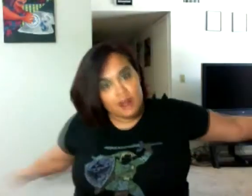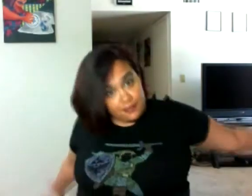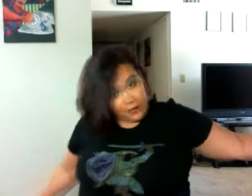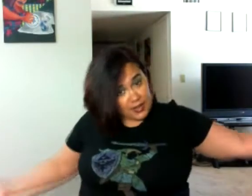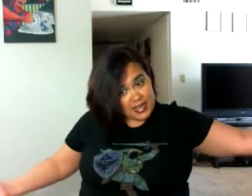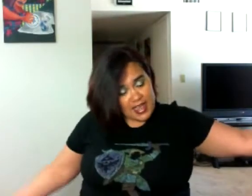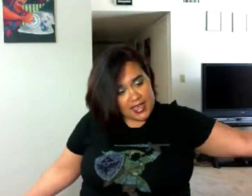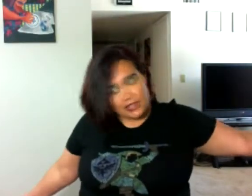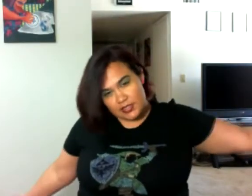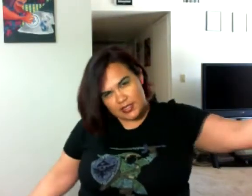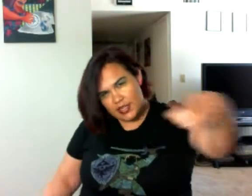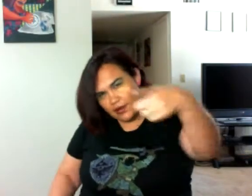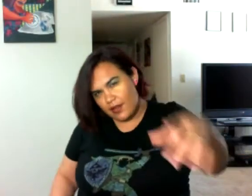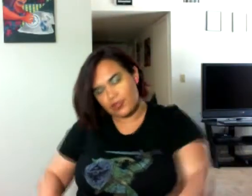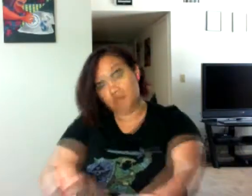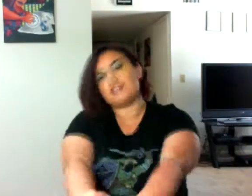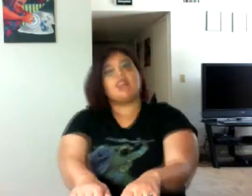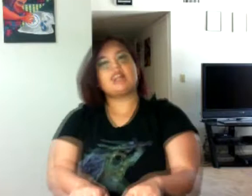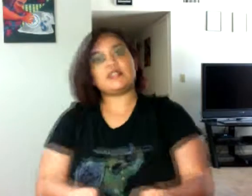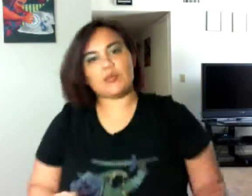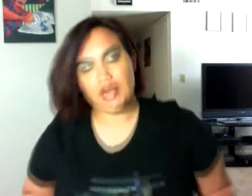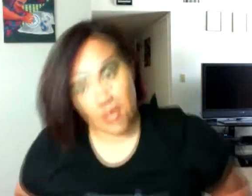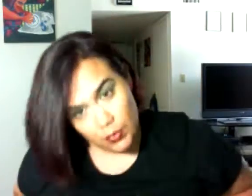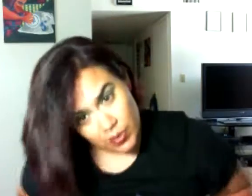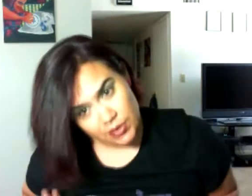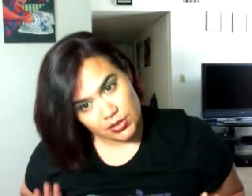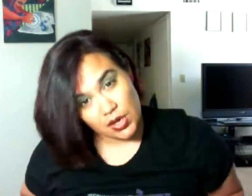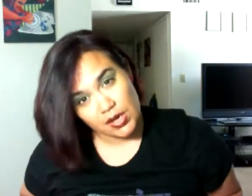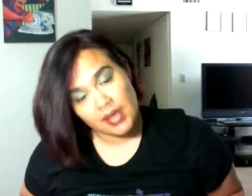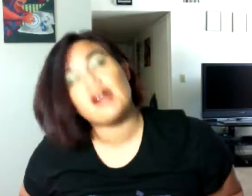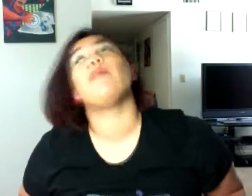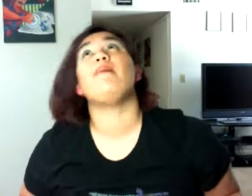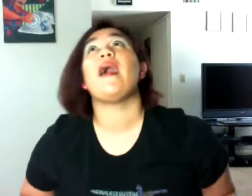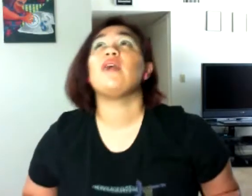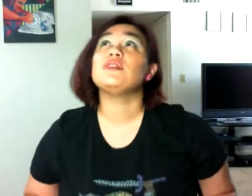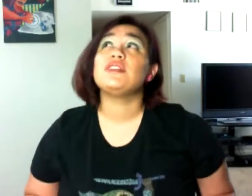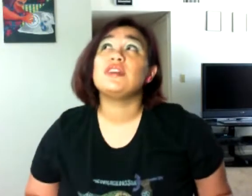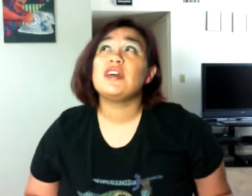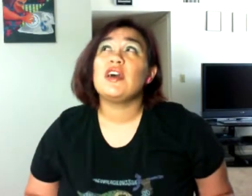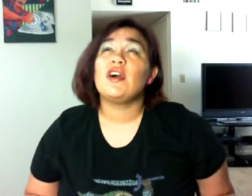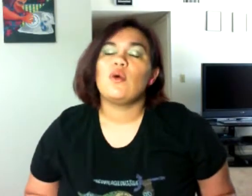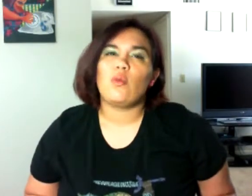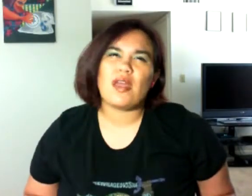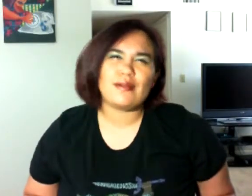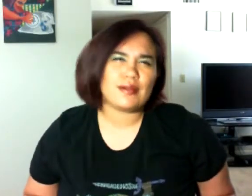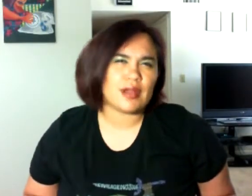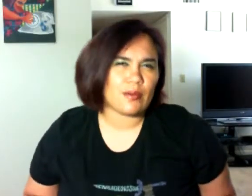for Linnea. You'll see her on Thursday. This week we're talking about whether or not we